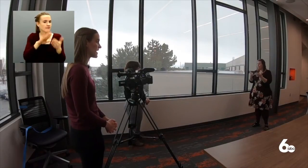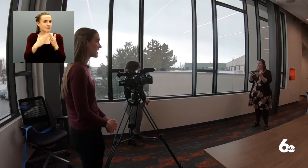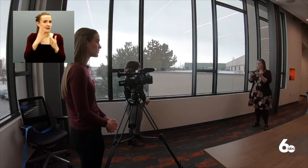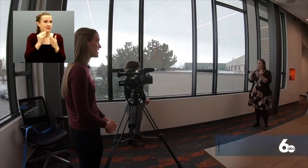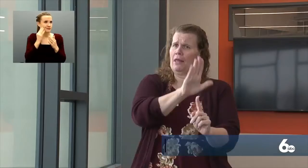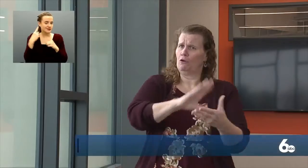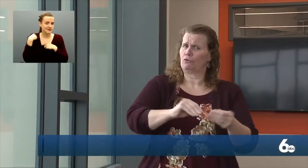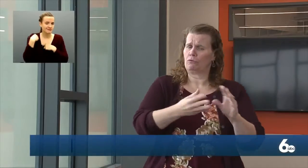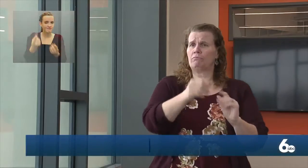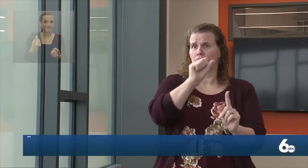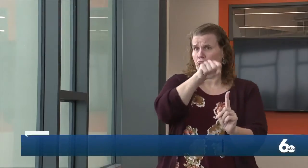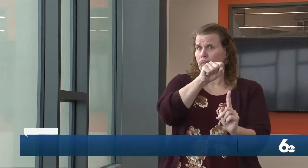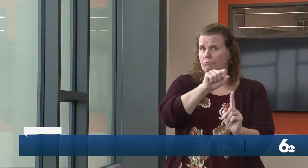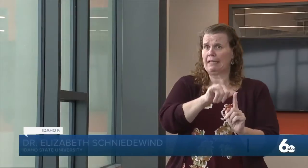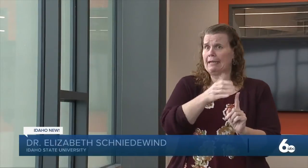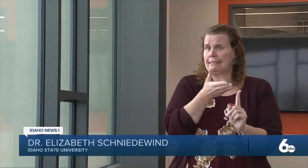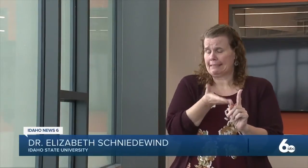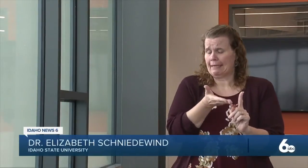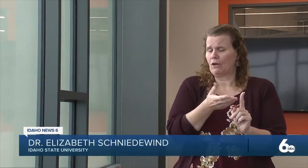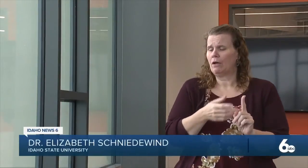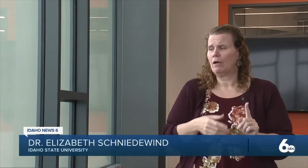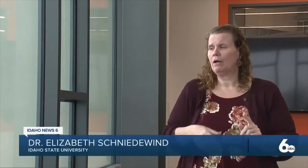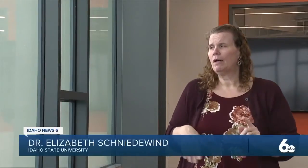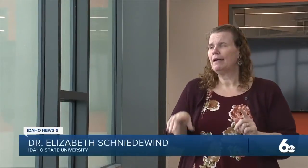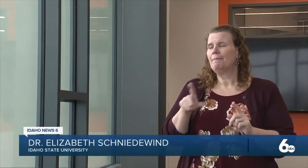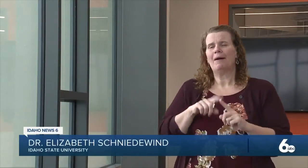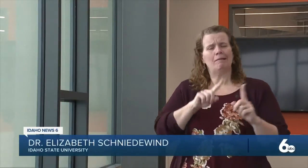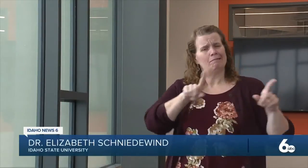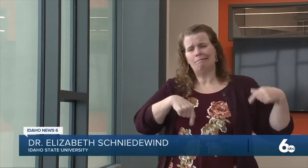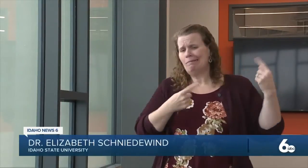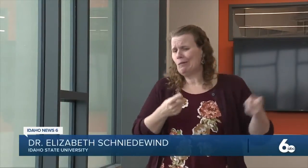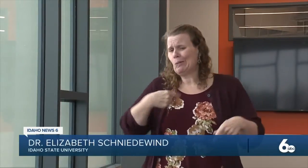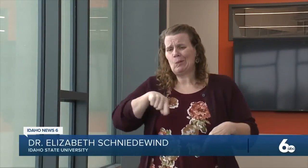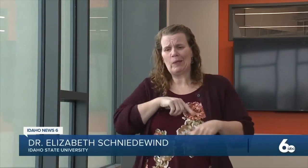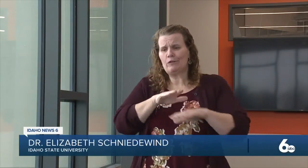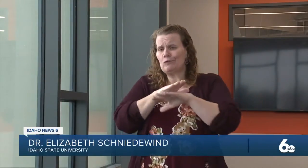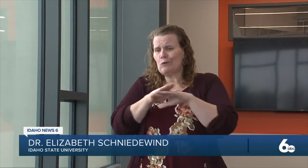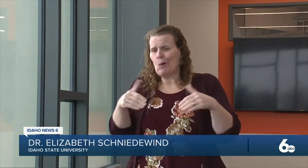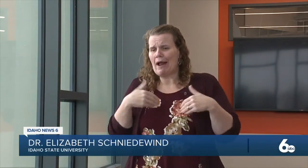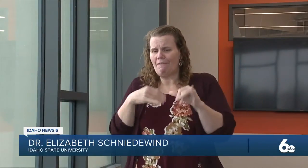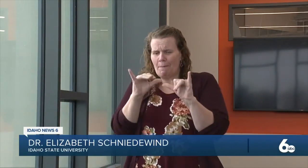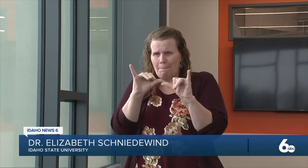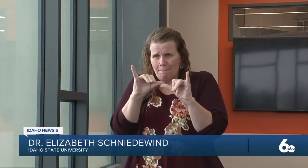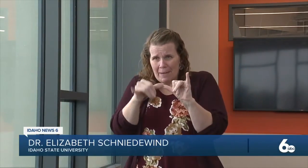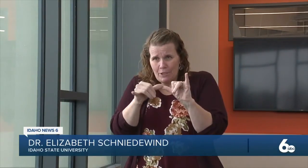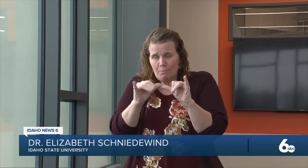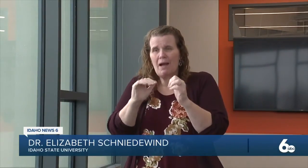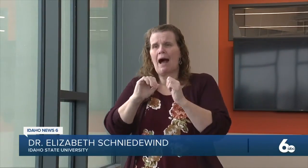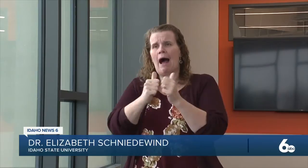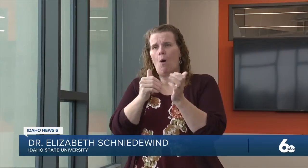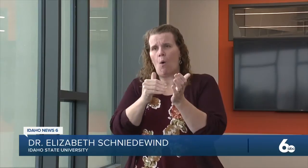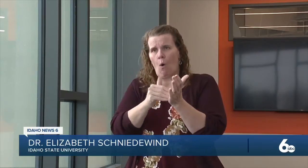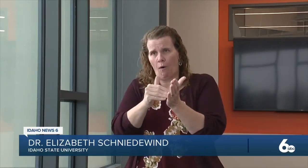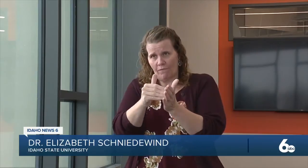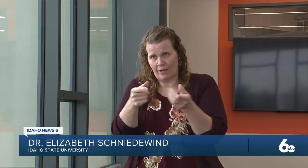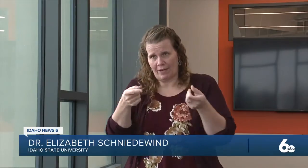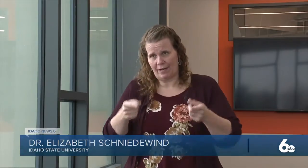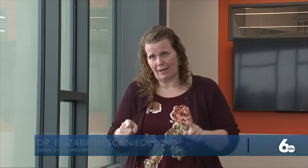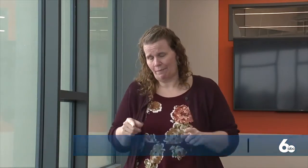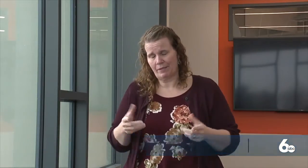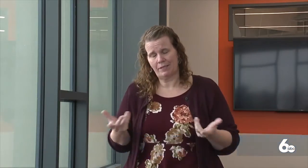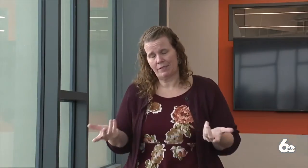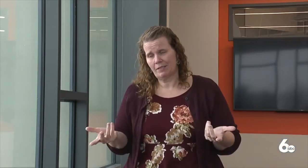decades. Anecdotally, have that data, but there has not been a measurement of how often people are denied these appointments